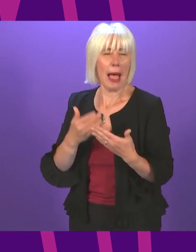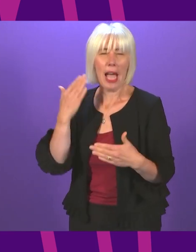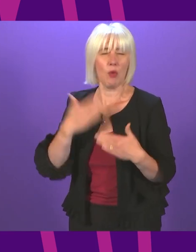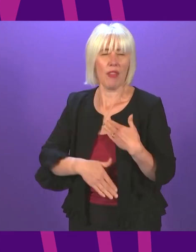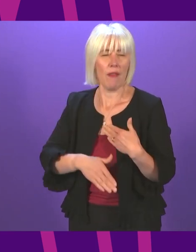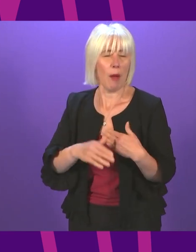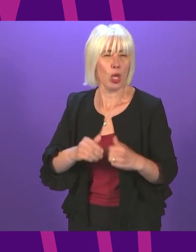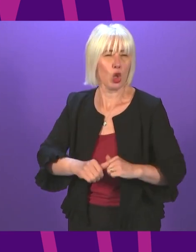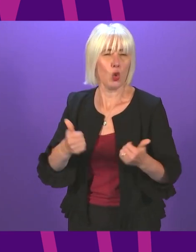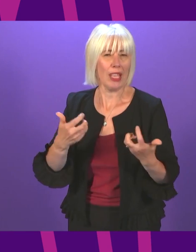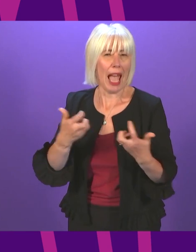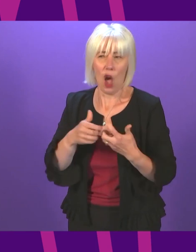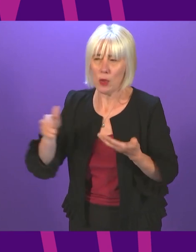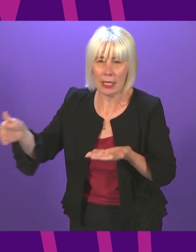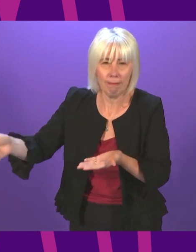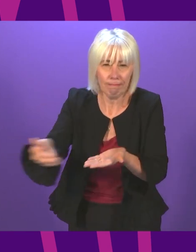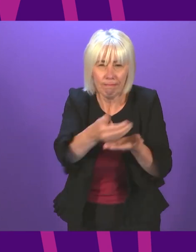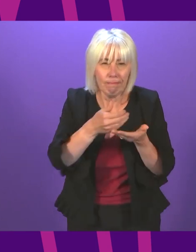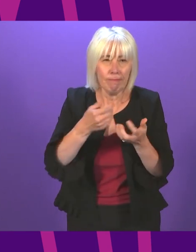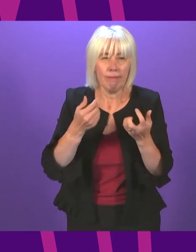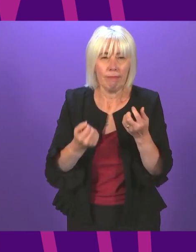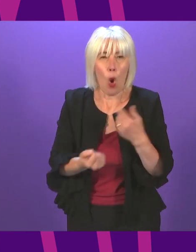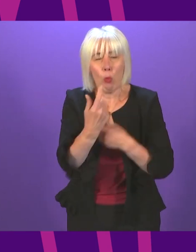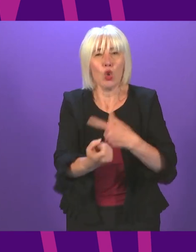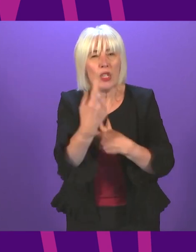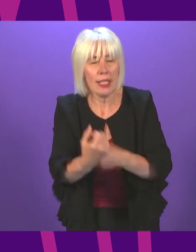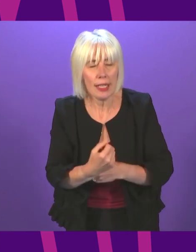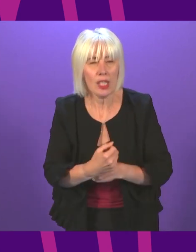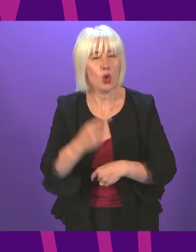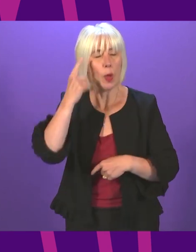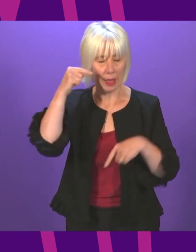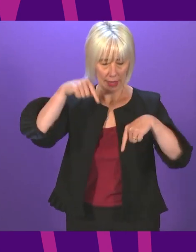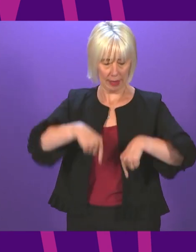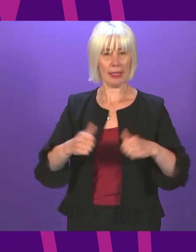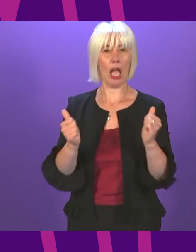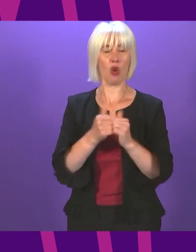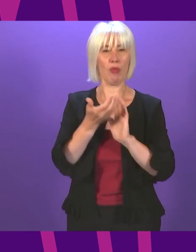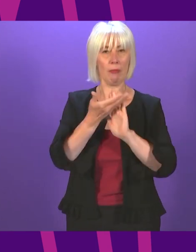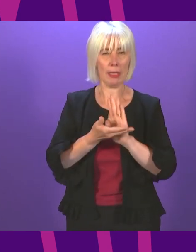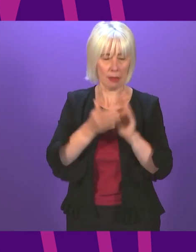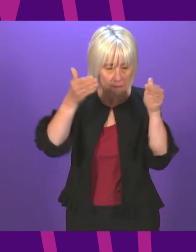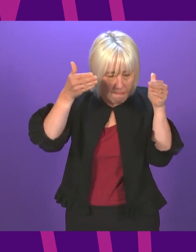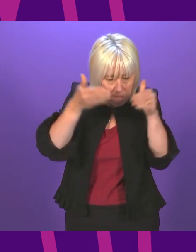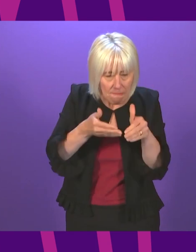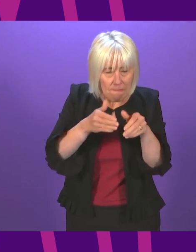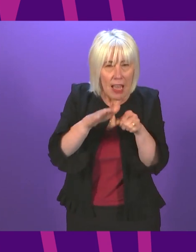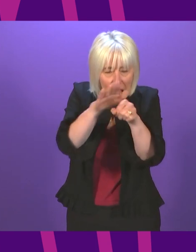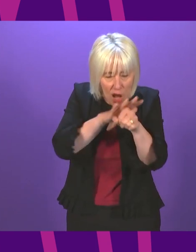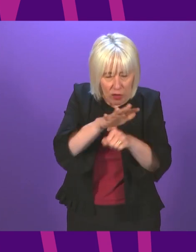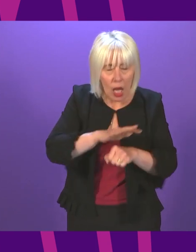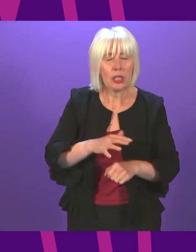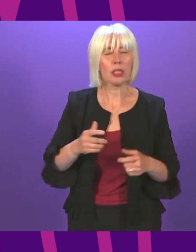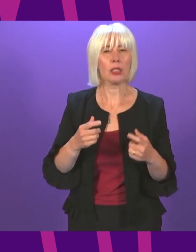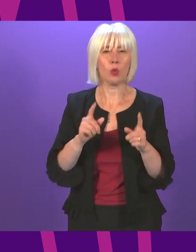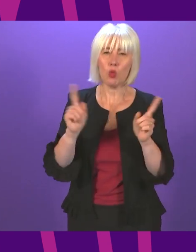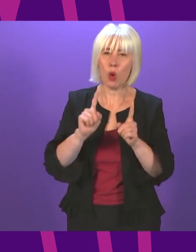we should have been at harnessing in the past. So I think this agreement focusing on very specific areas how we change the